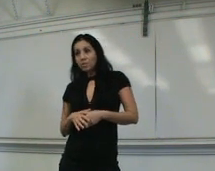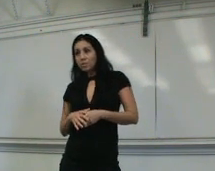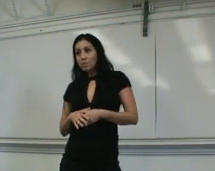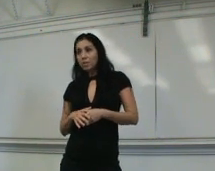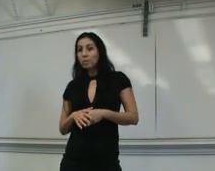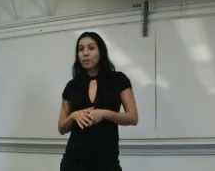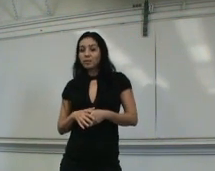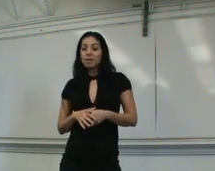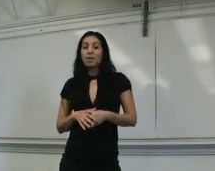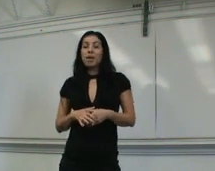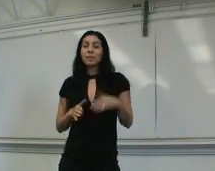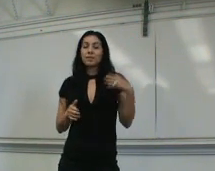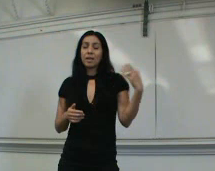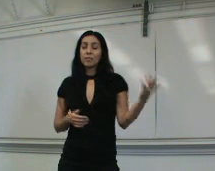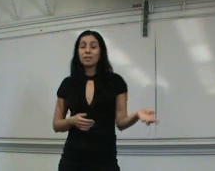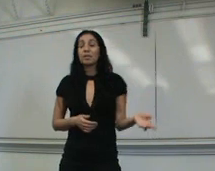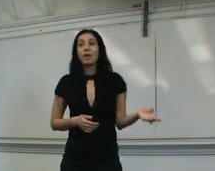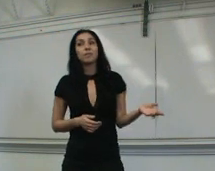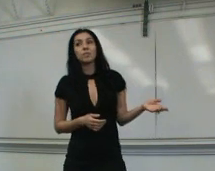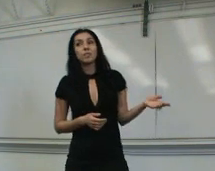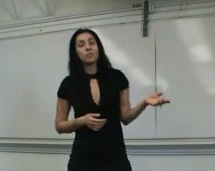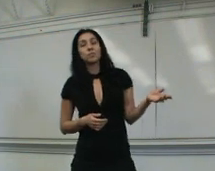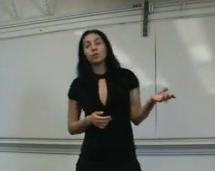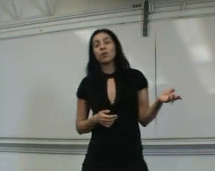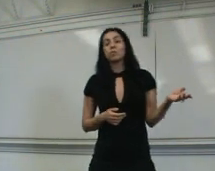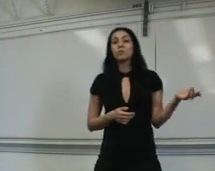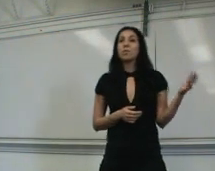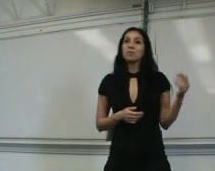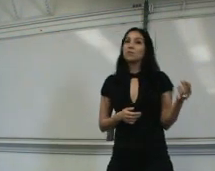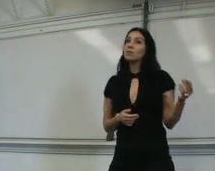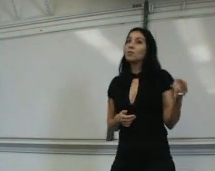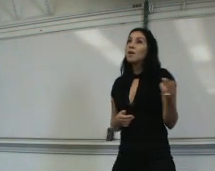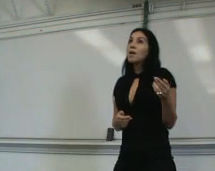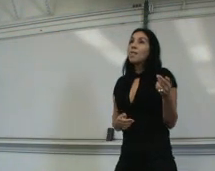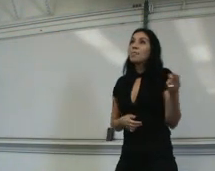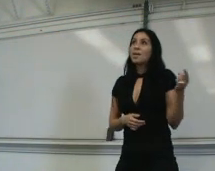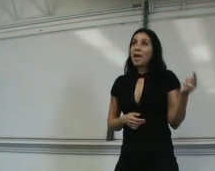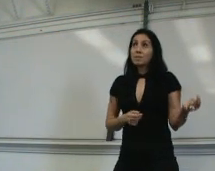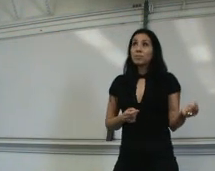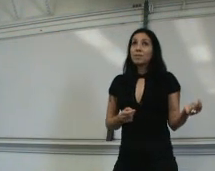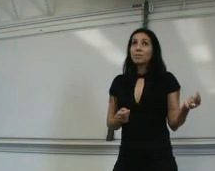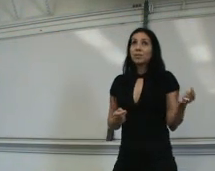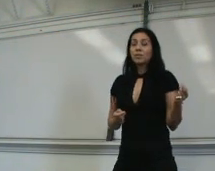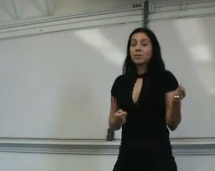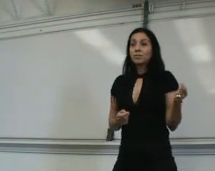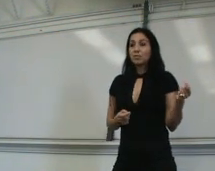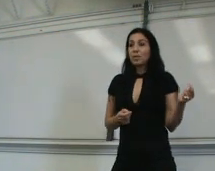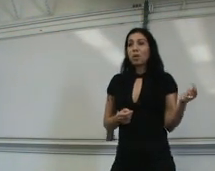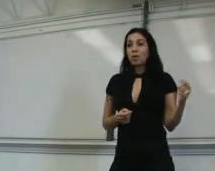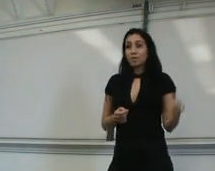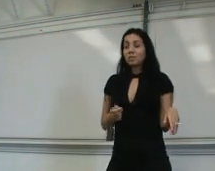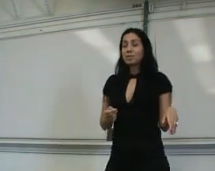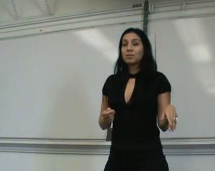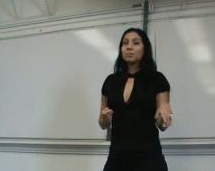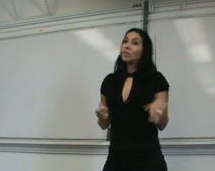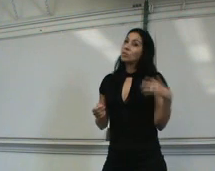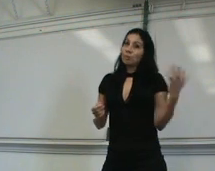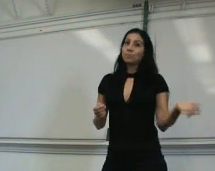waitress, but at the time they didn't have any spots for a cocktail waitress. So, they asked me if I wanted to be a hostess. So,